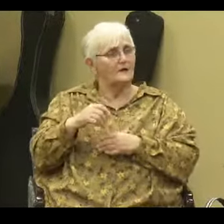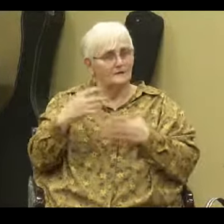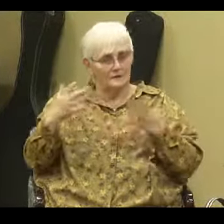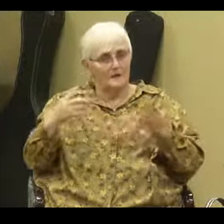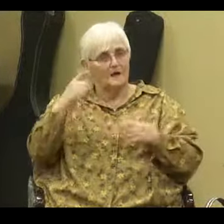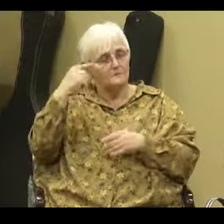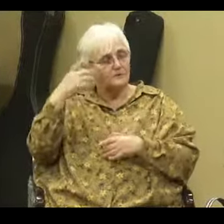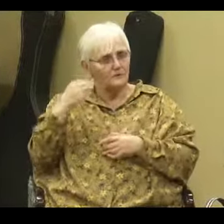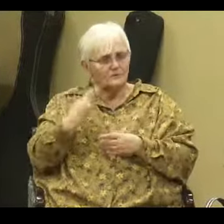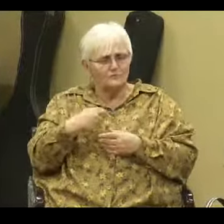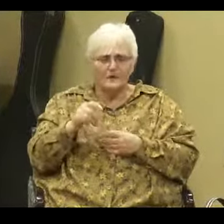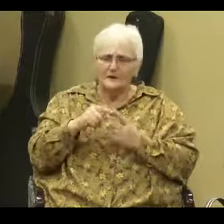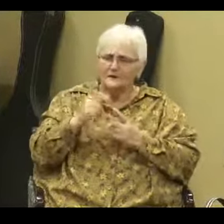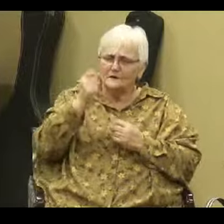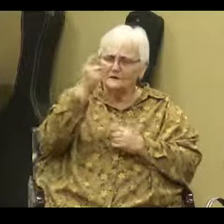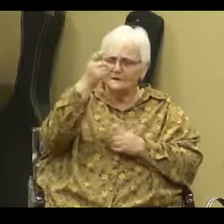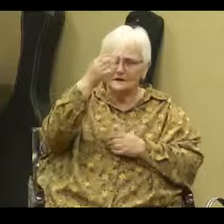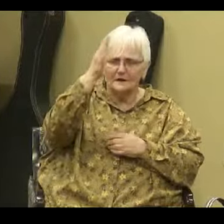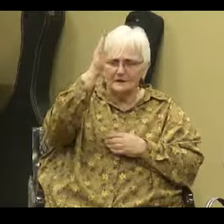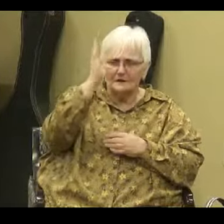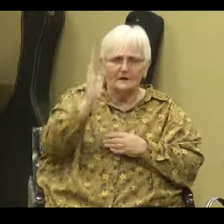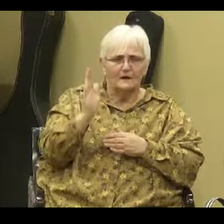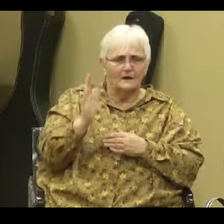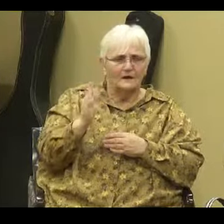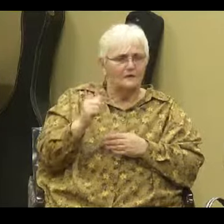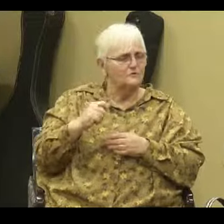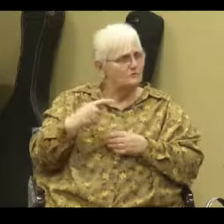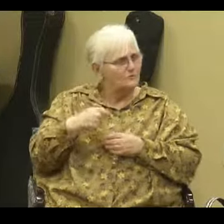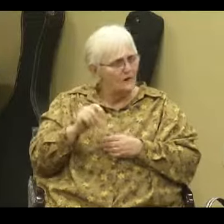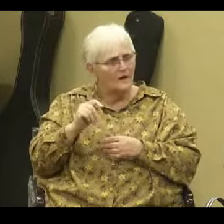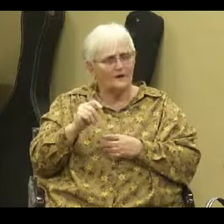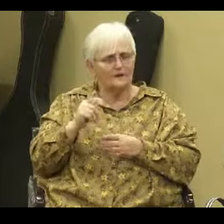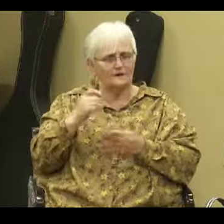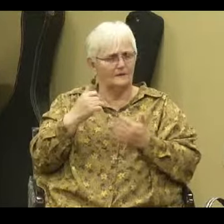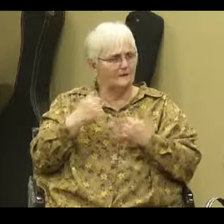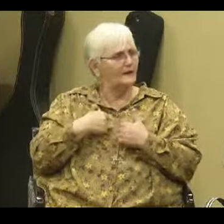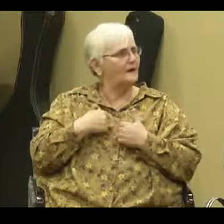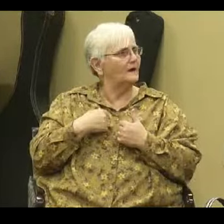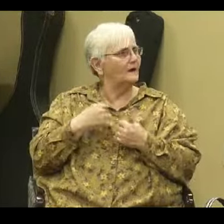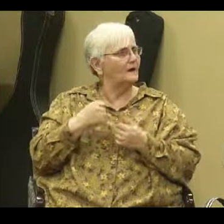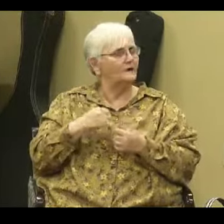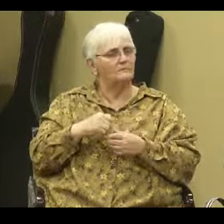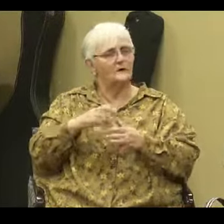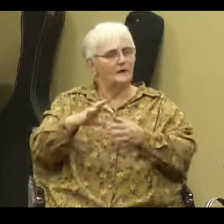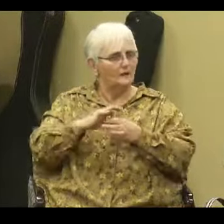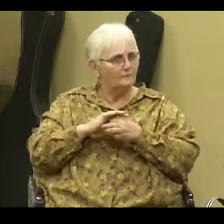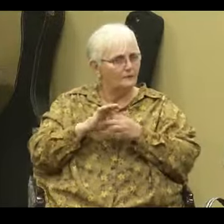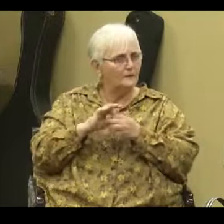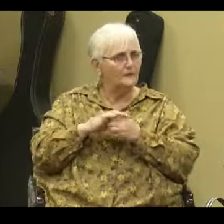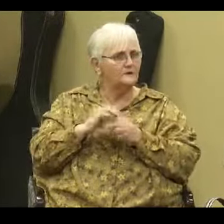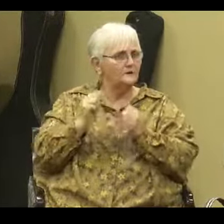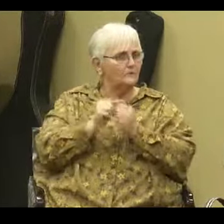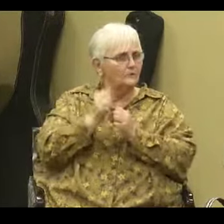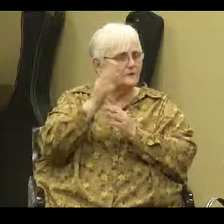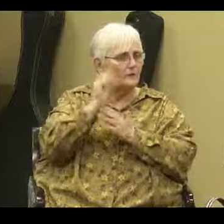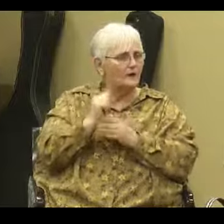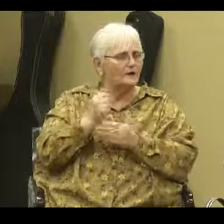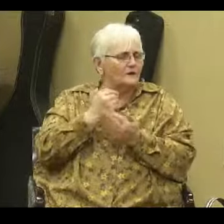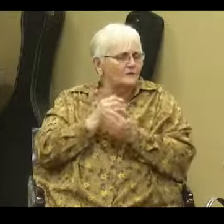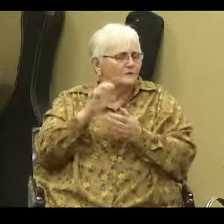if you try to figure Him out, if you try to have a relationship with Him, an intimate relationship with your